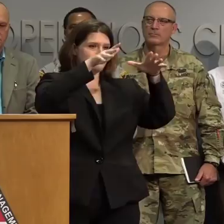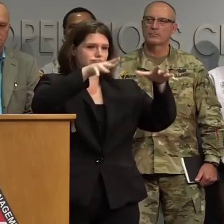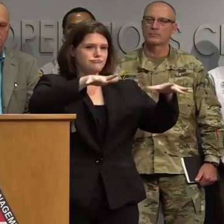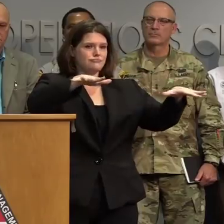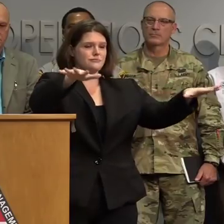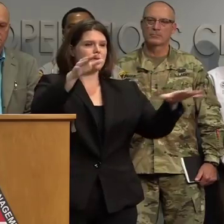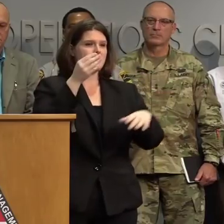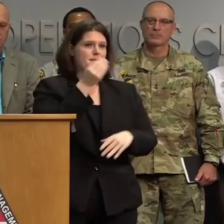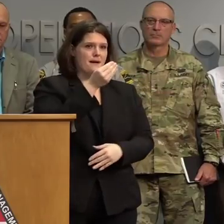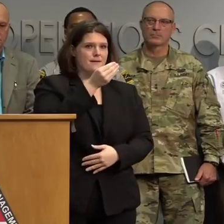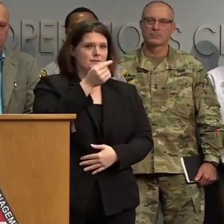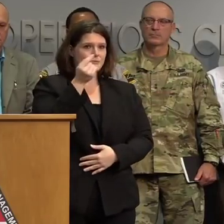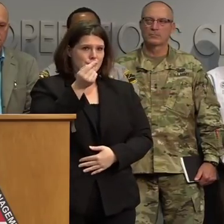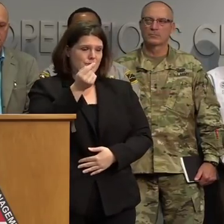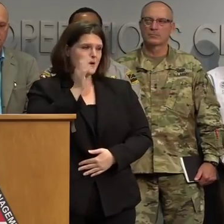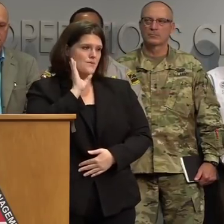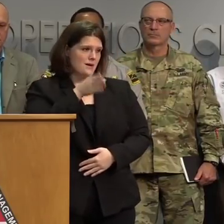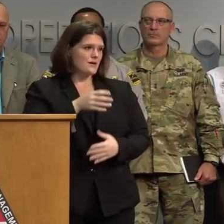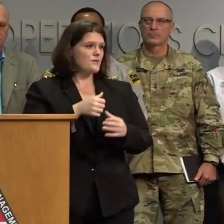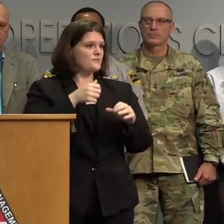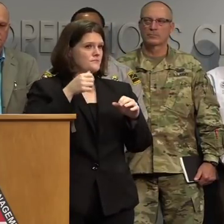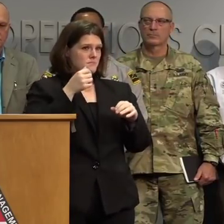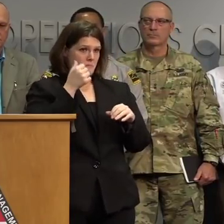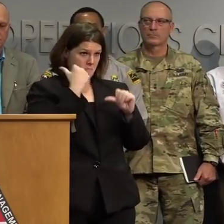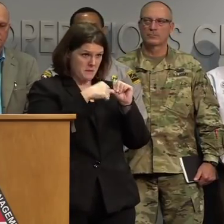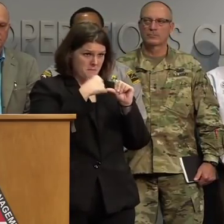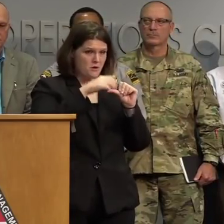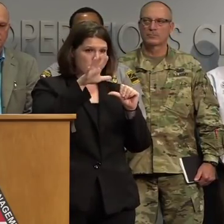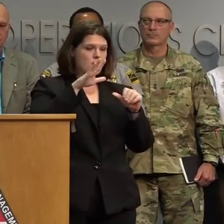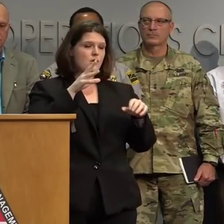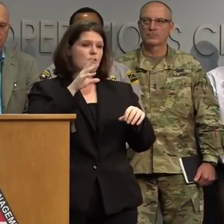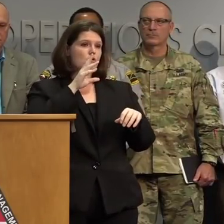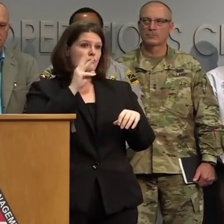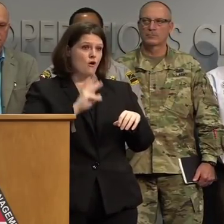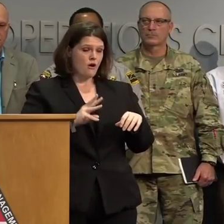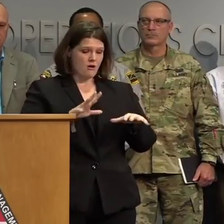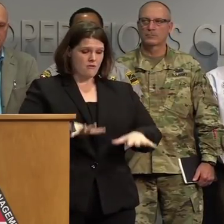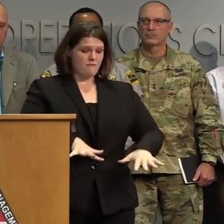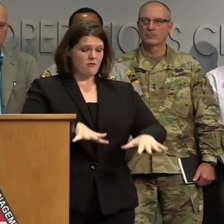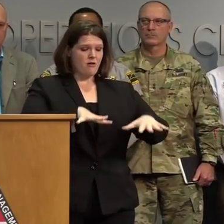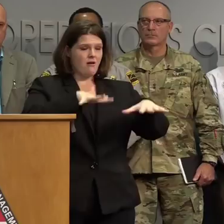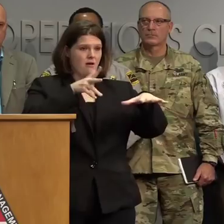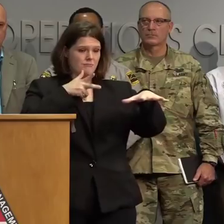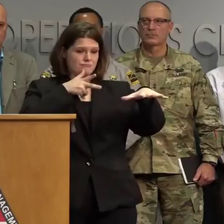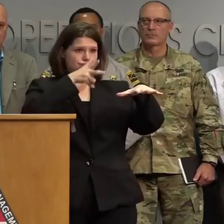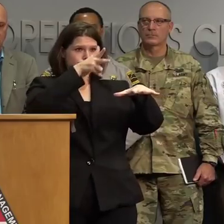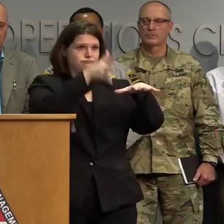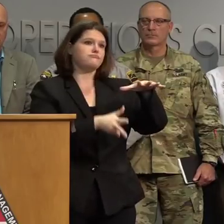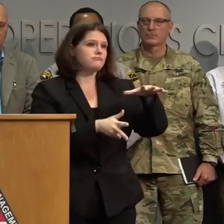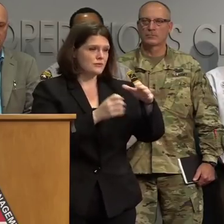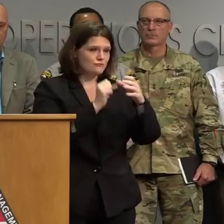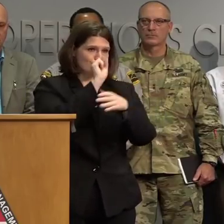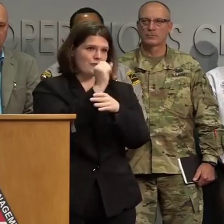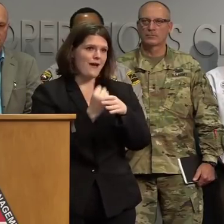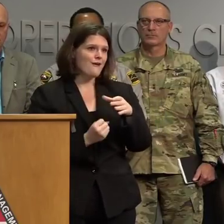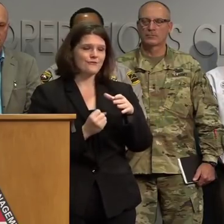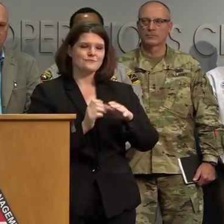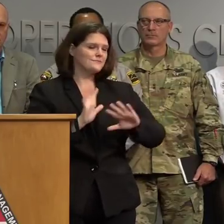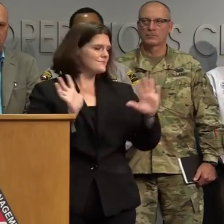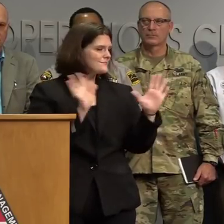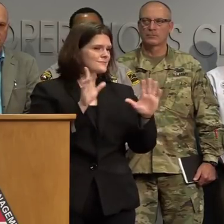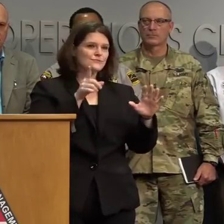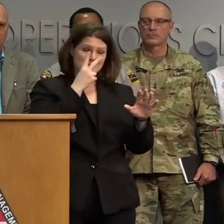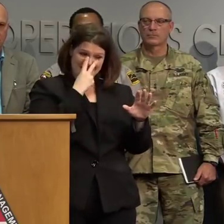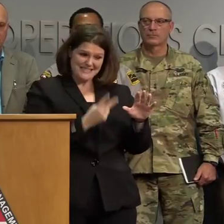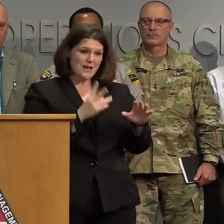deaths occur from drowning in fresh water, often in cars. Don't drive across standing